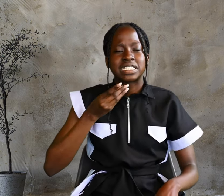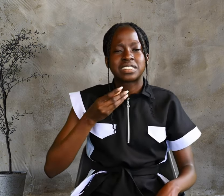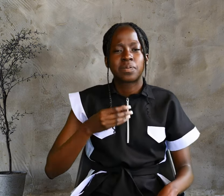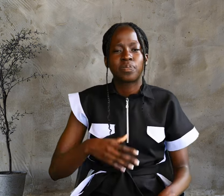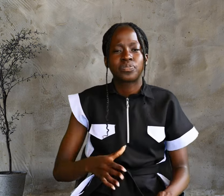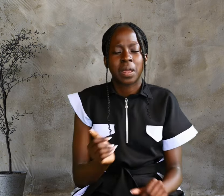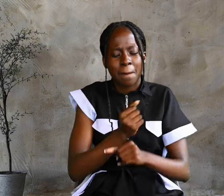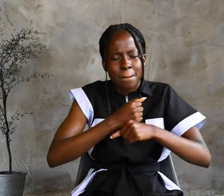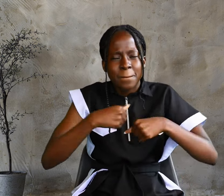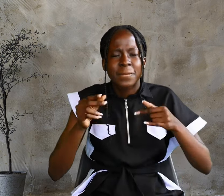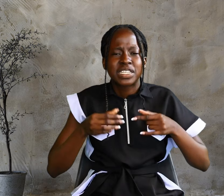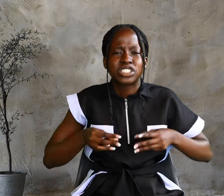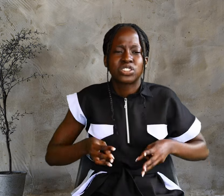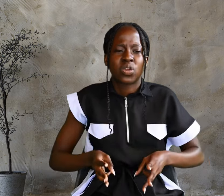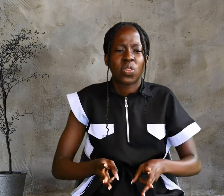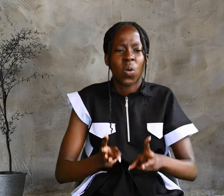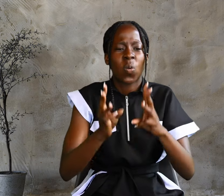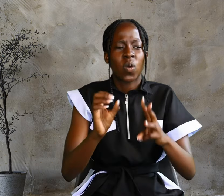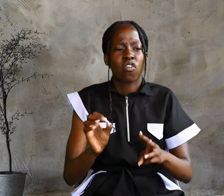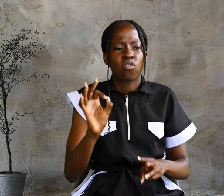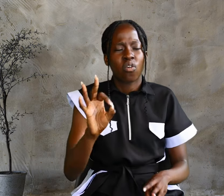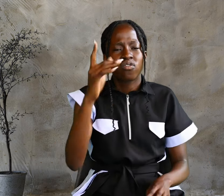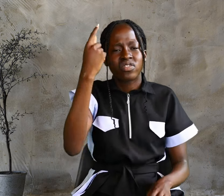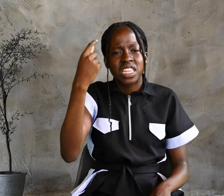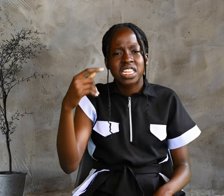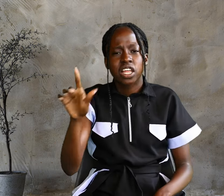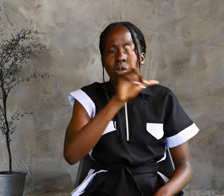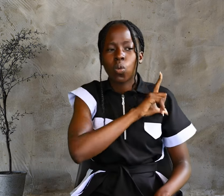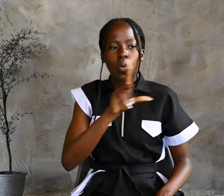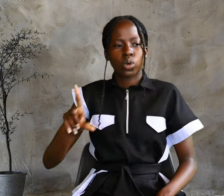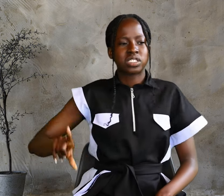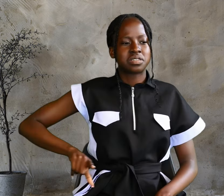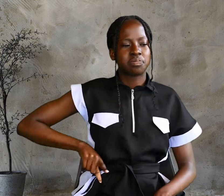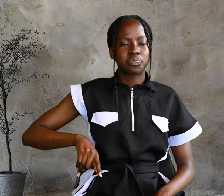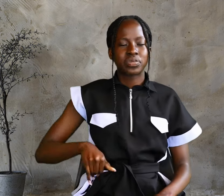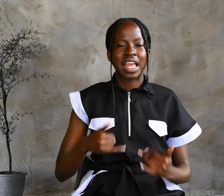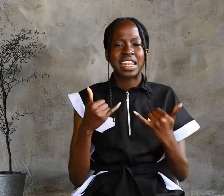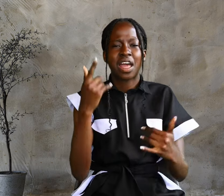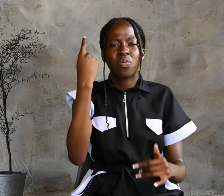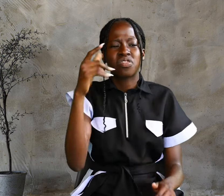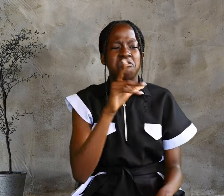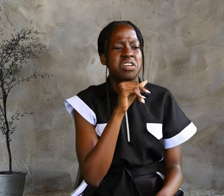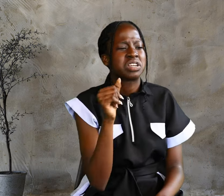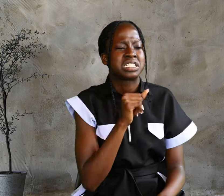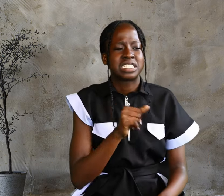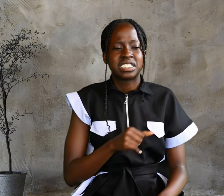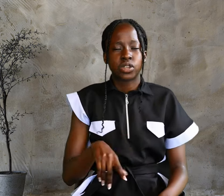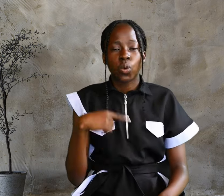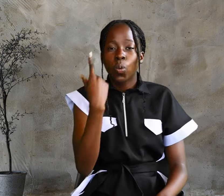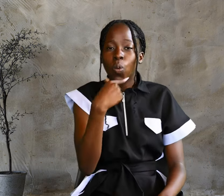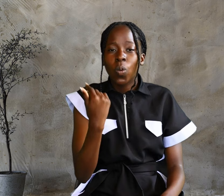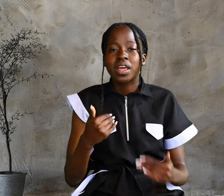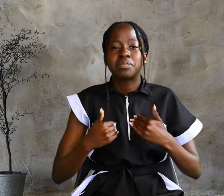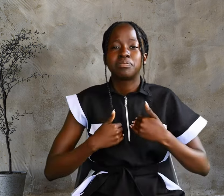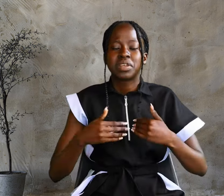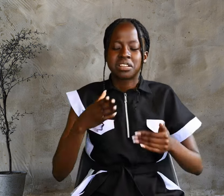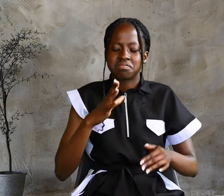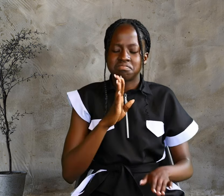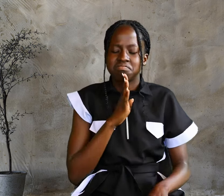Make straight the way for the Lord. Now the Pharisees, who had been sent,